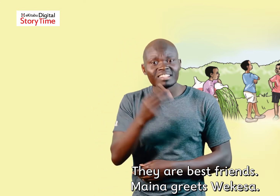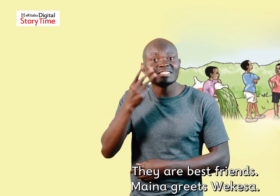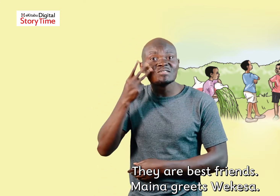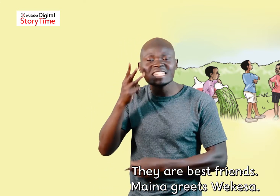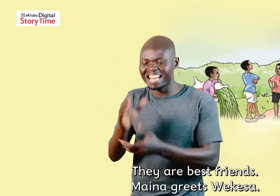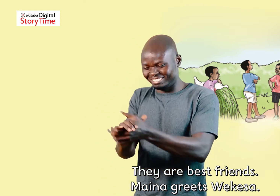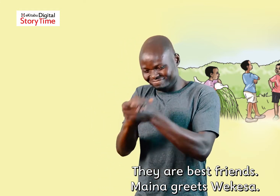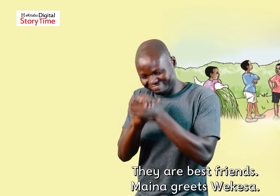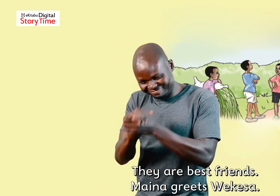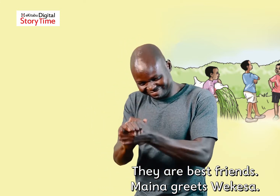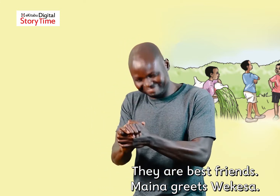Maina greets Wakesa